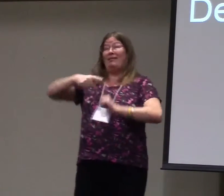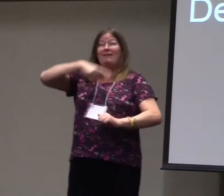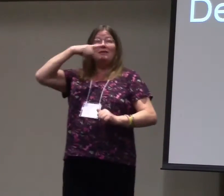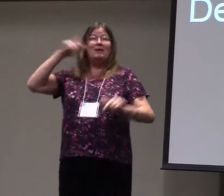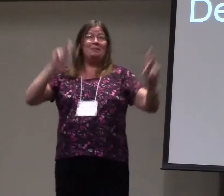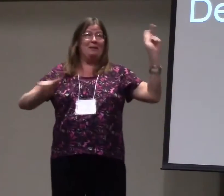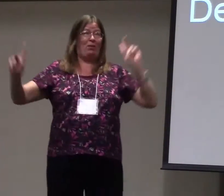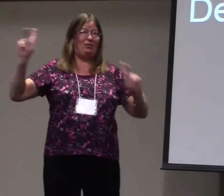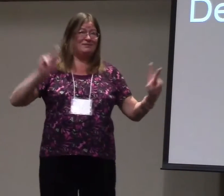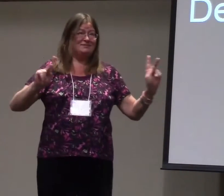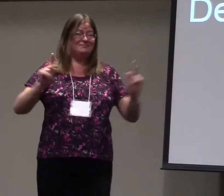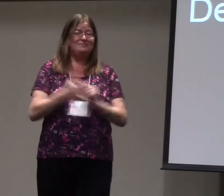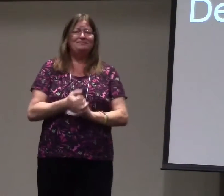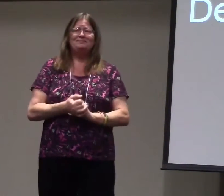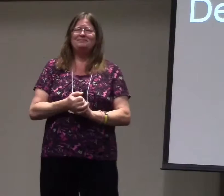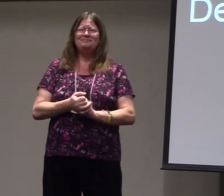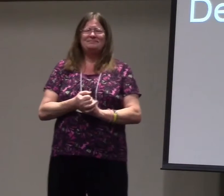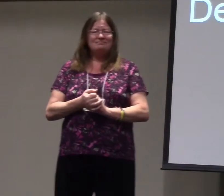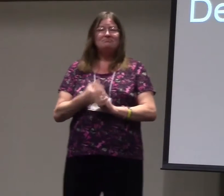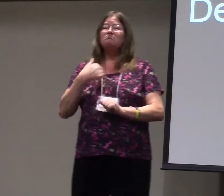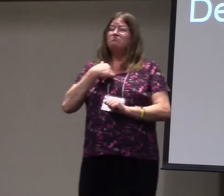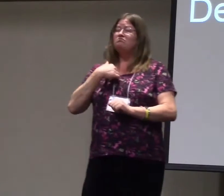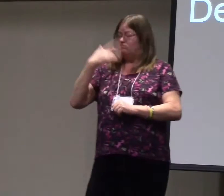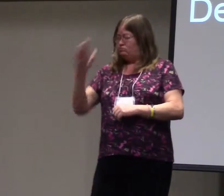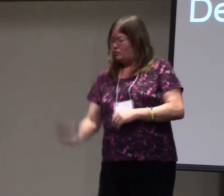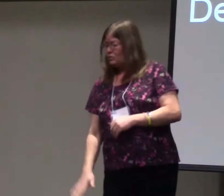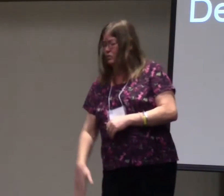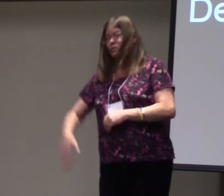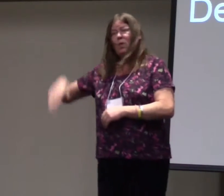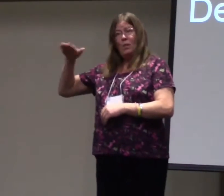It says that there's a communication barrier for those of hearing.